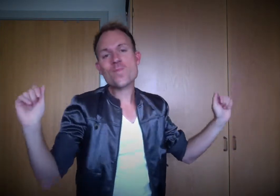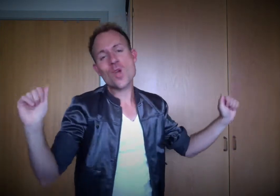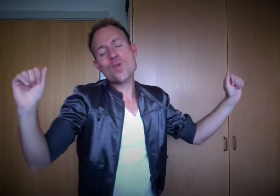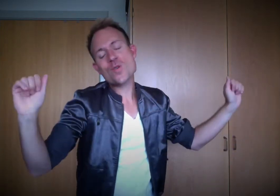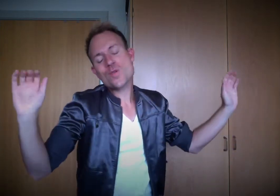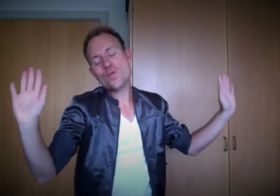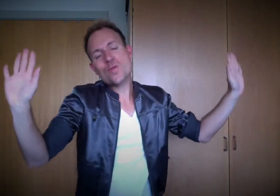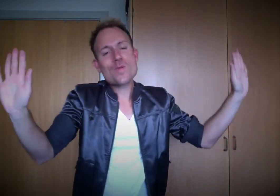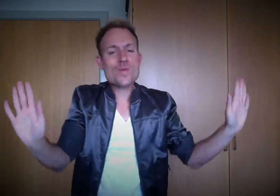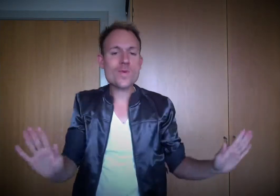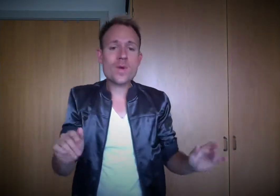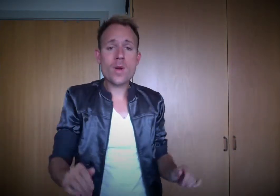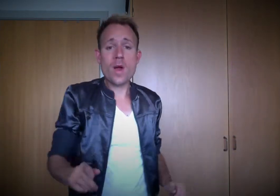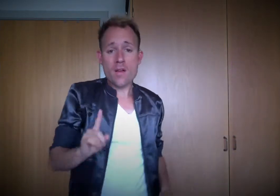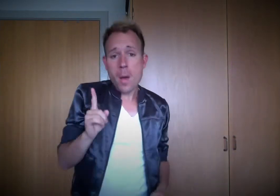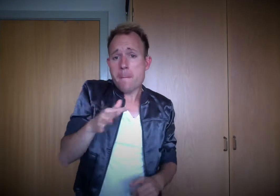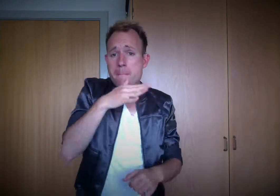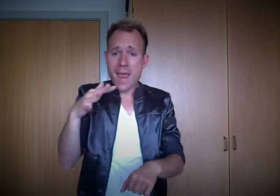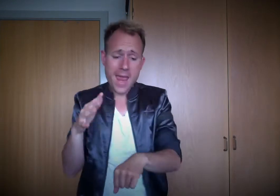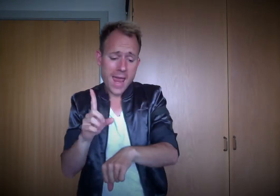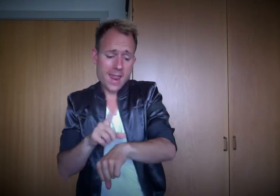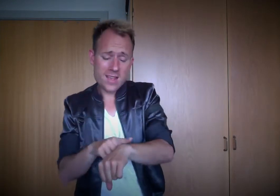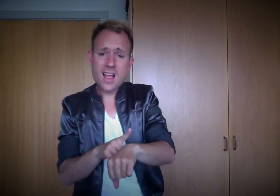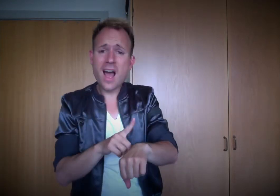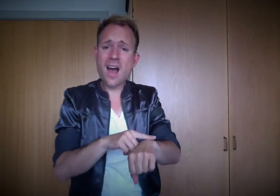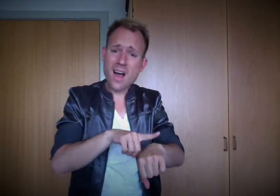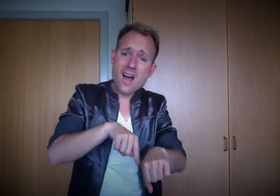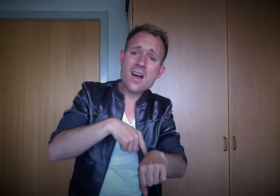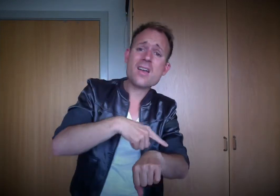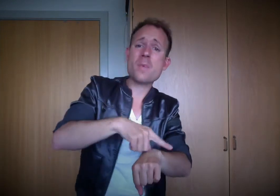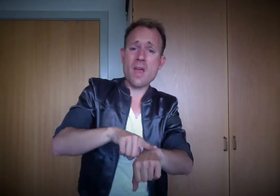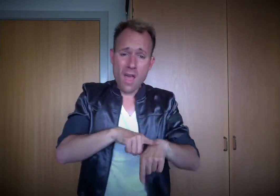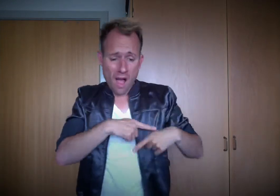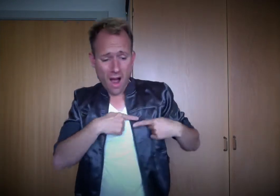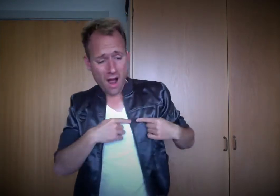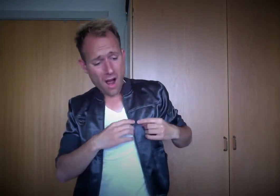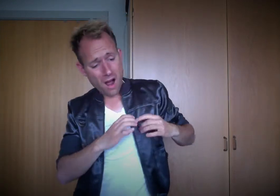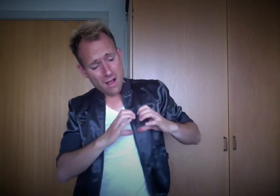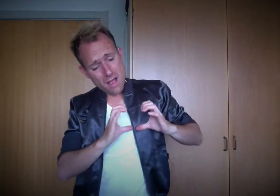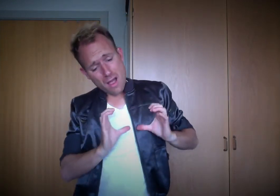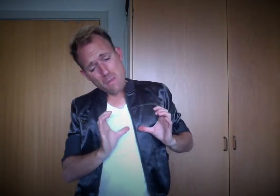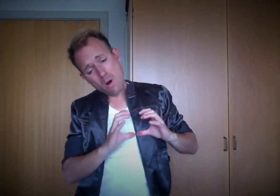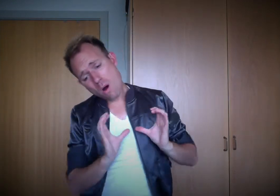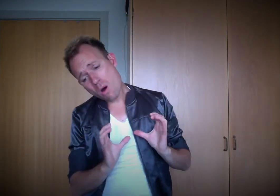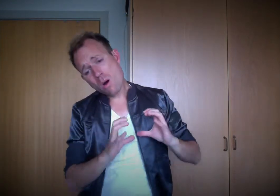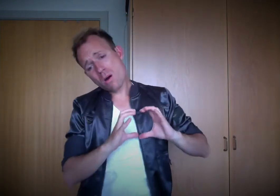For too many times Our heart gets broken